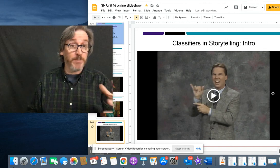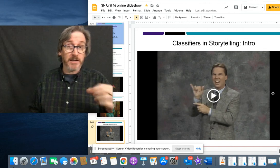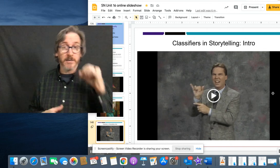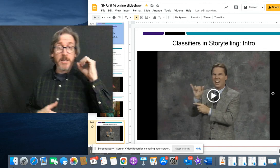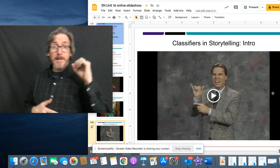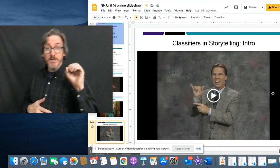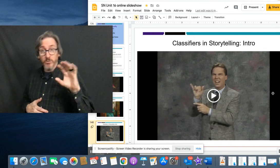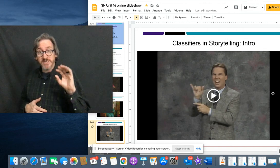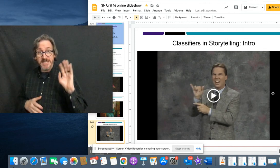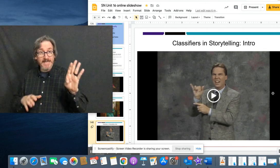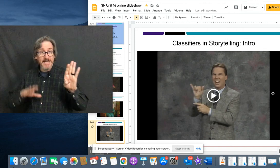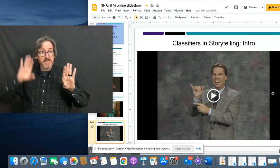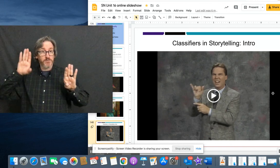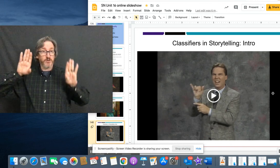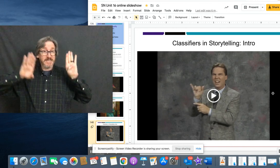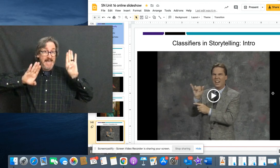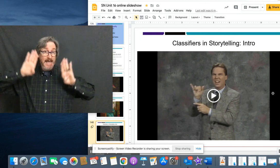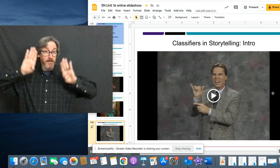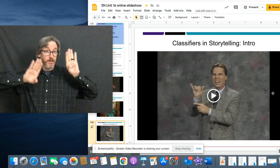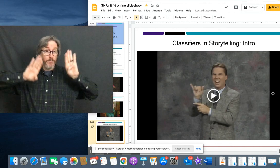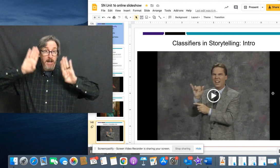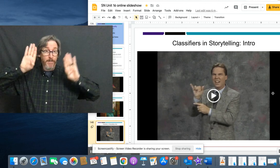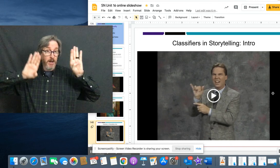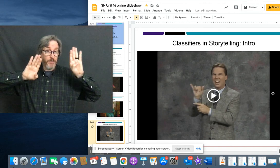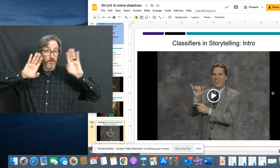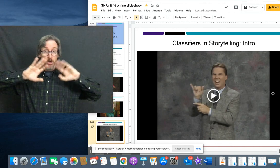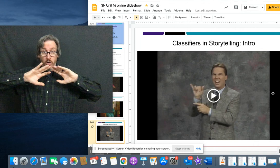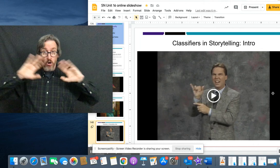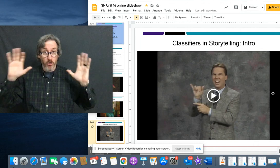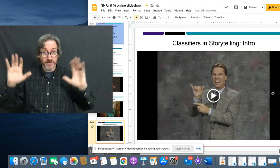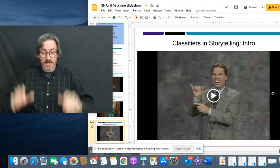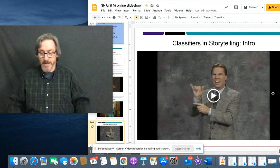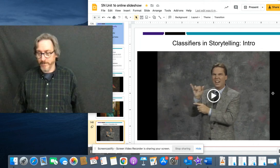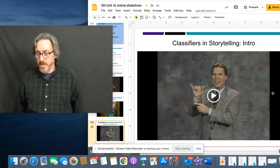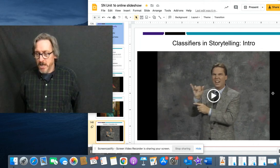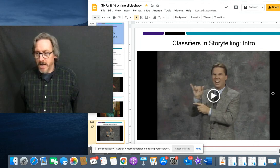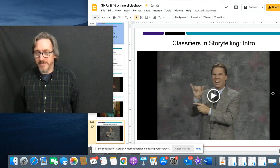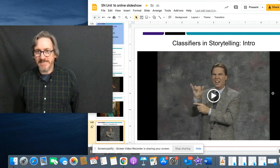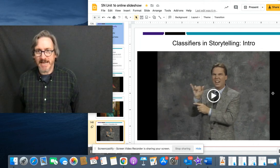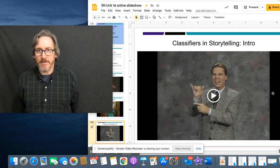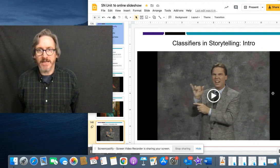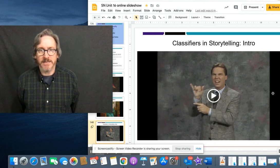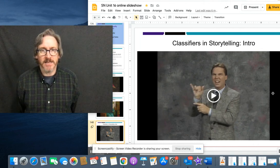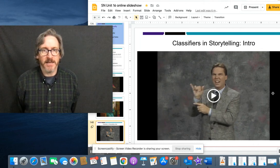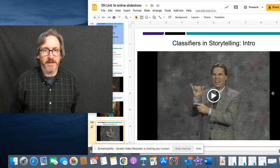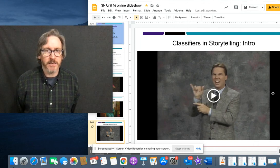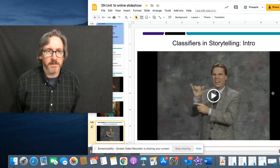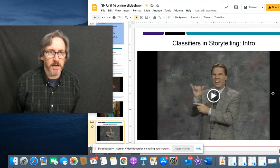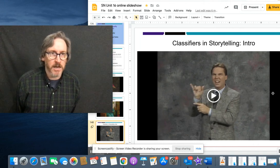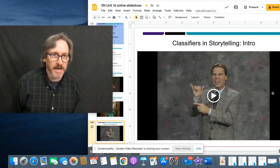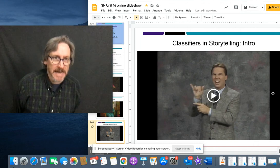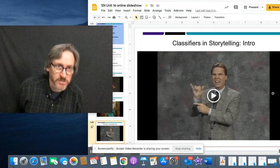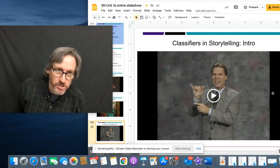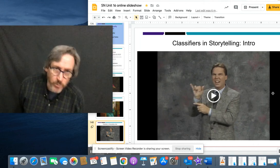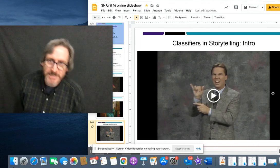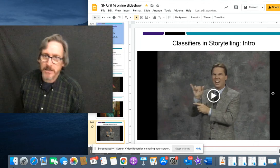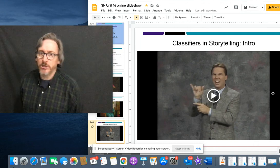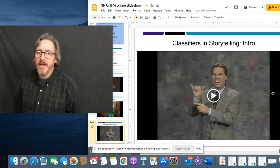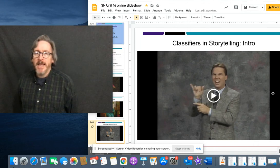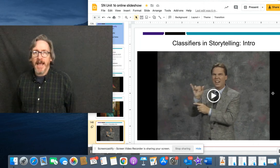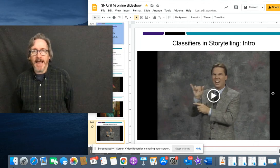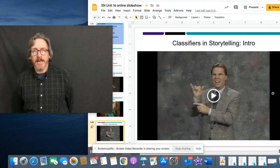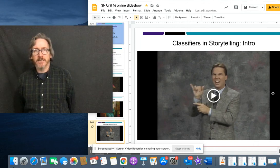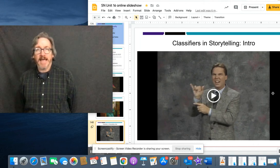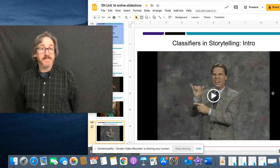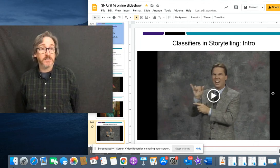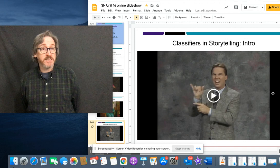Sam Supala. You will see he and his brother, Ted, pop up all the time. Sam is an ASL storyteller